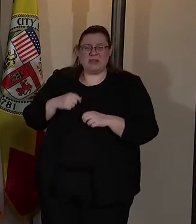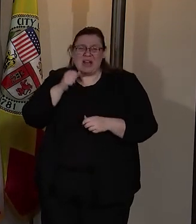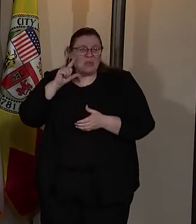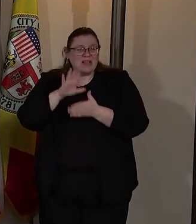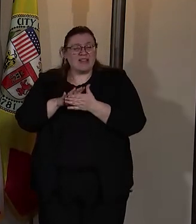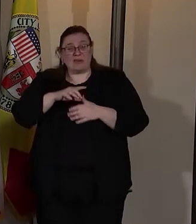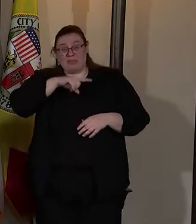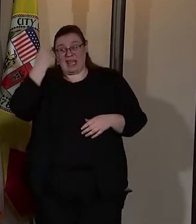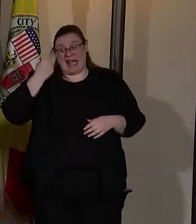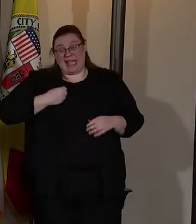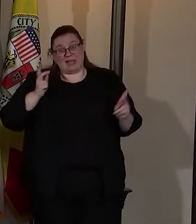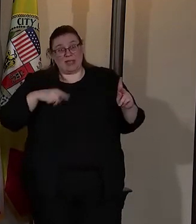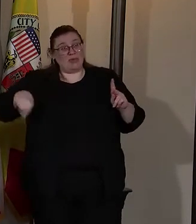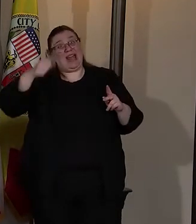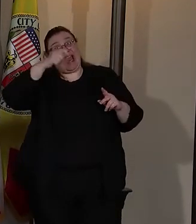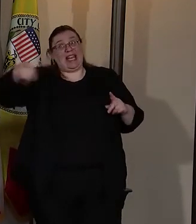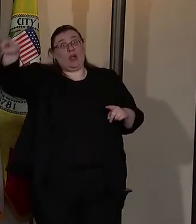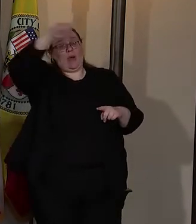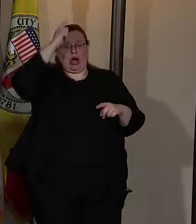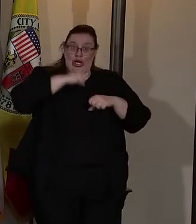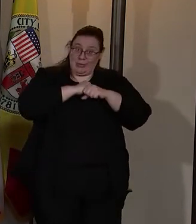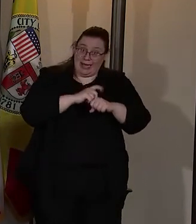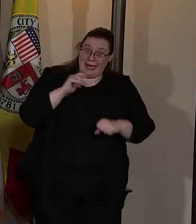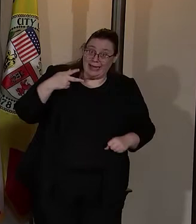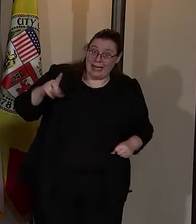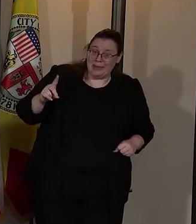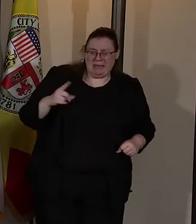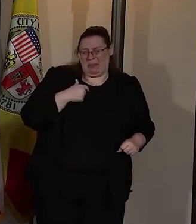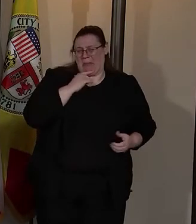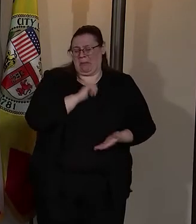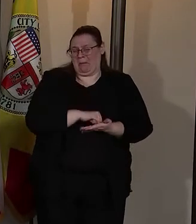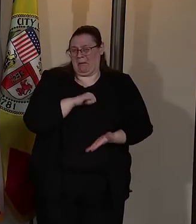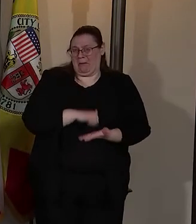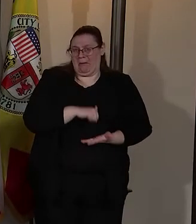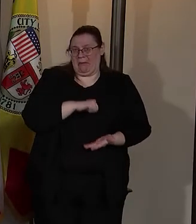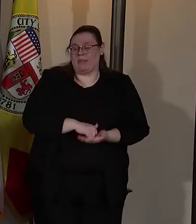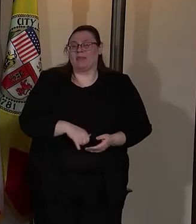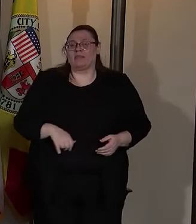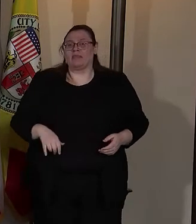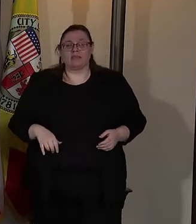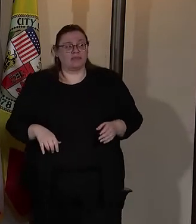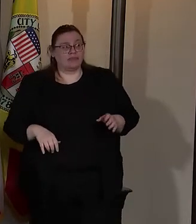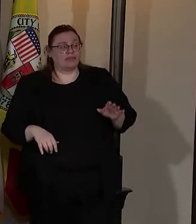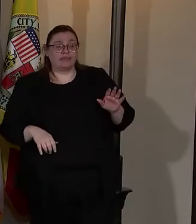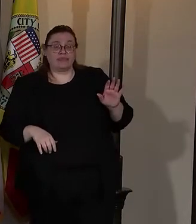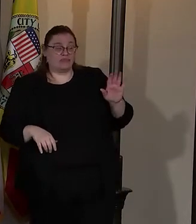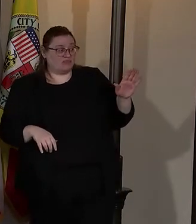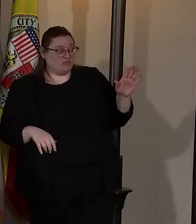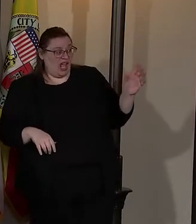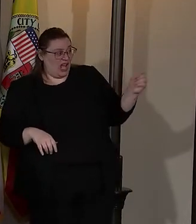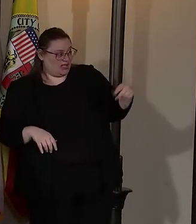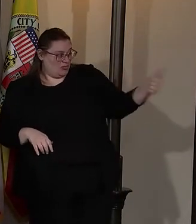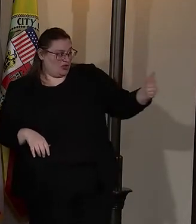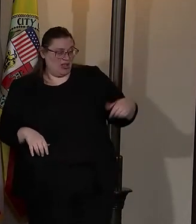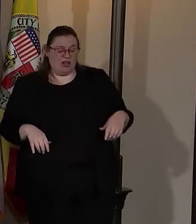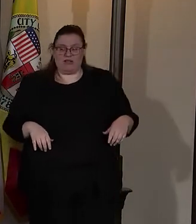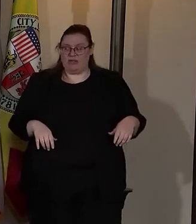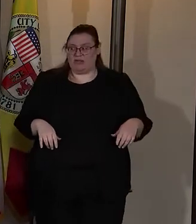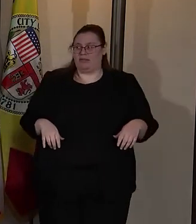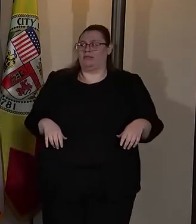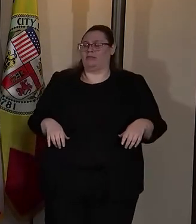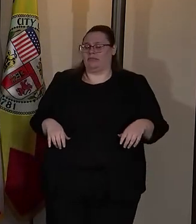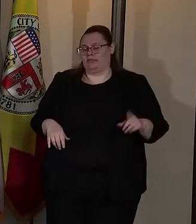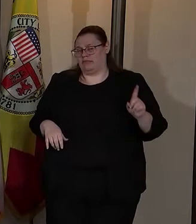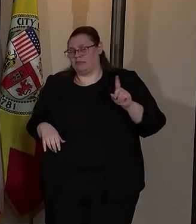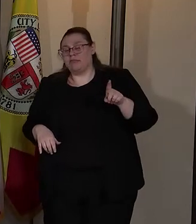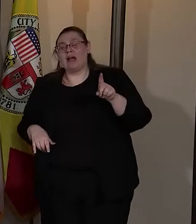gangsters anywhere in the cosmos would protect LAPD anything. And he said, go ask him. So I went down to Nick the next day and I